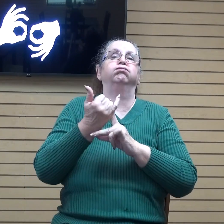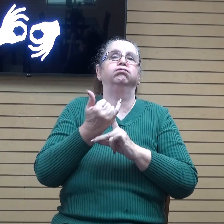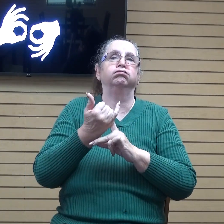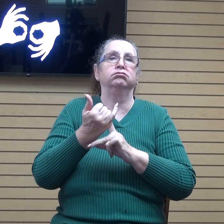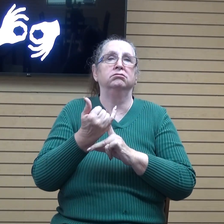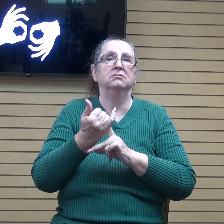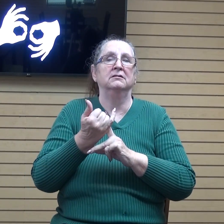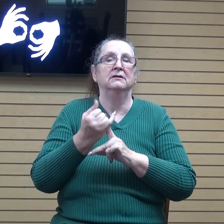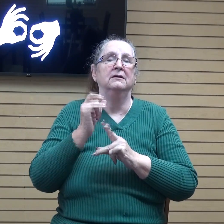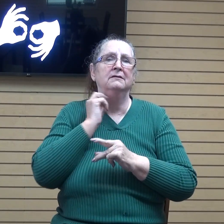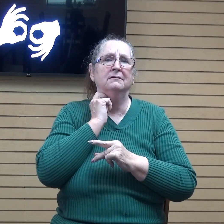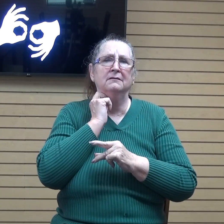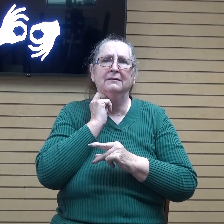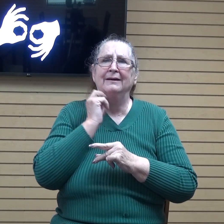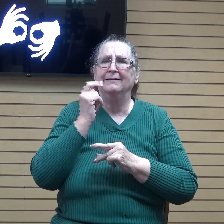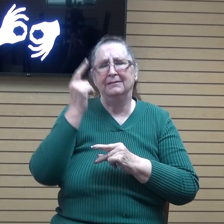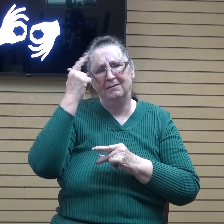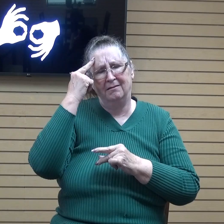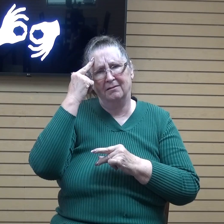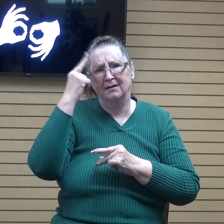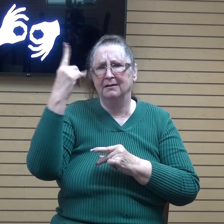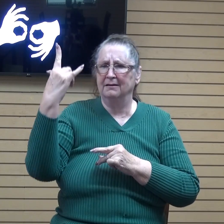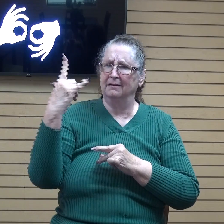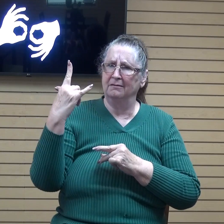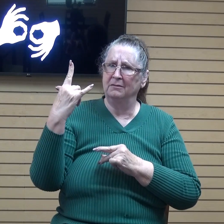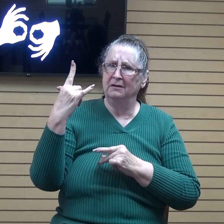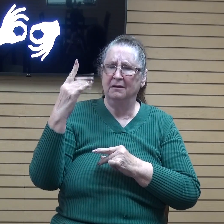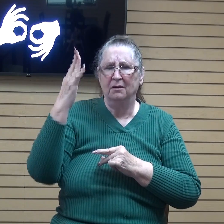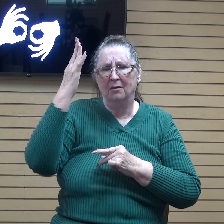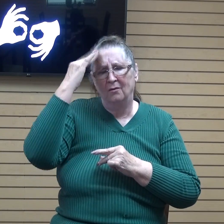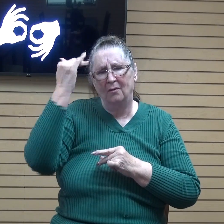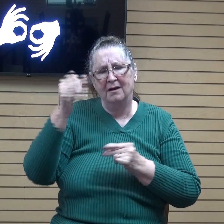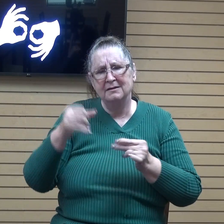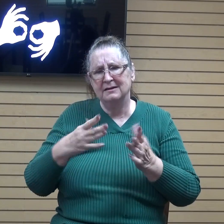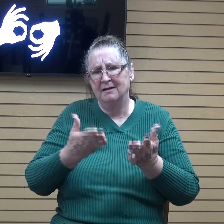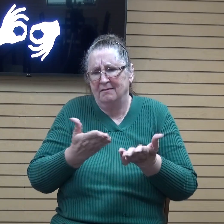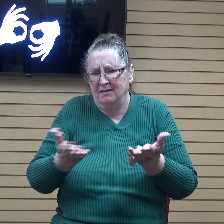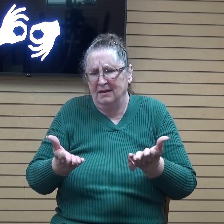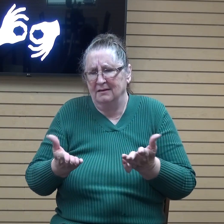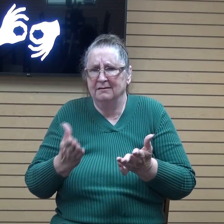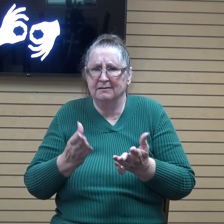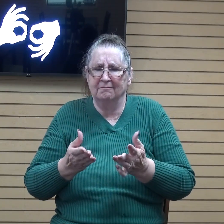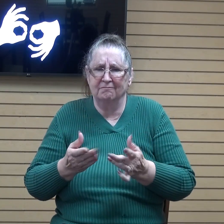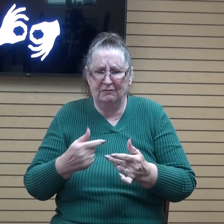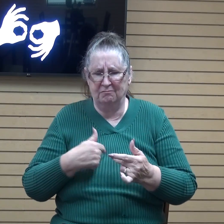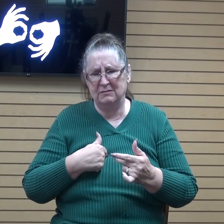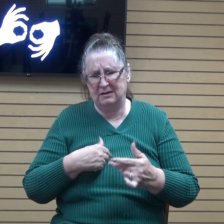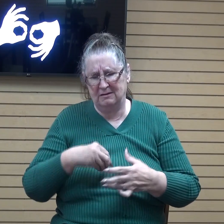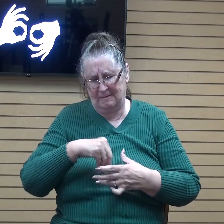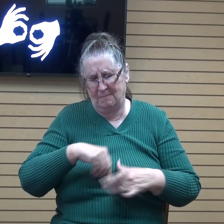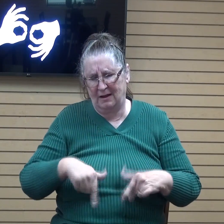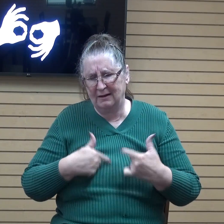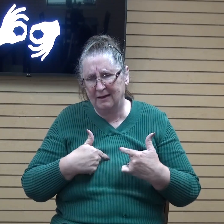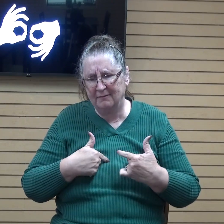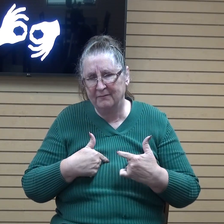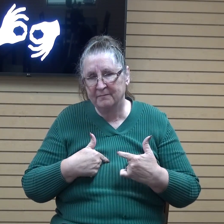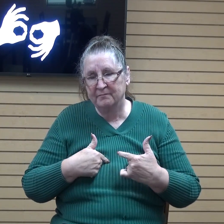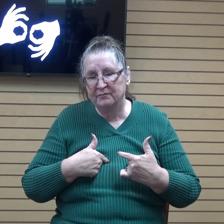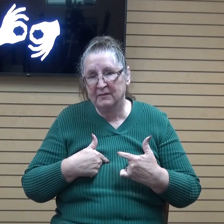i thought he loved me you know why is he allowing these things to happen you know and and guys that's what our common enemy